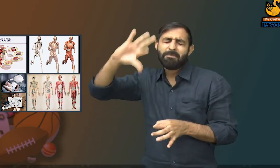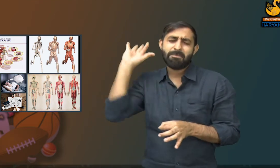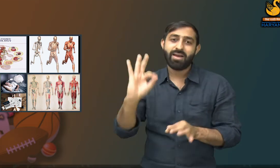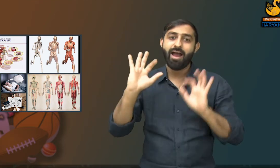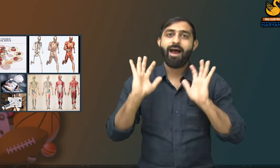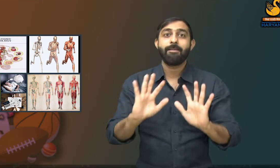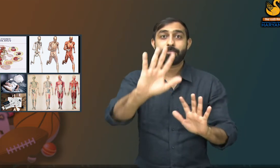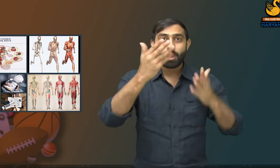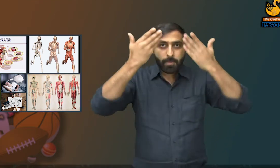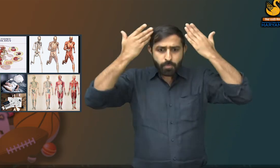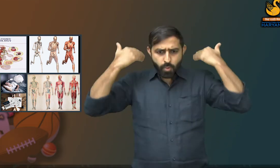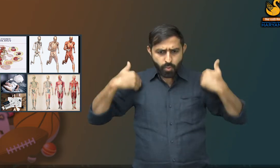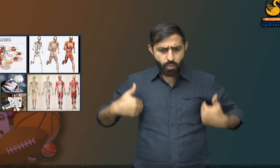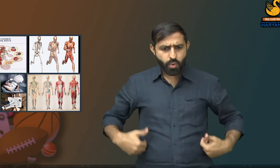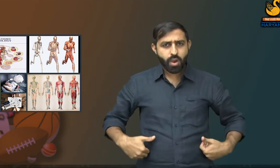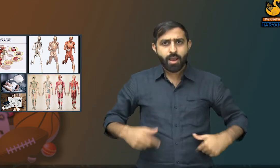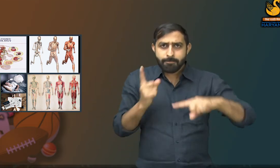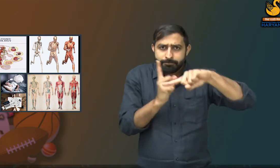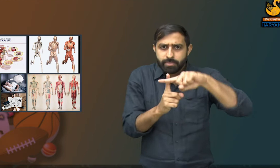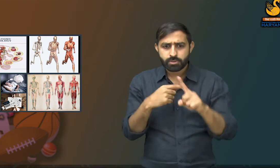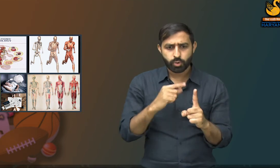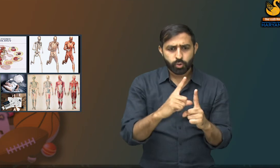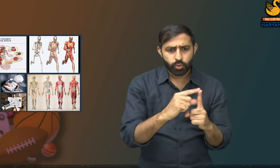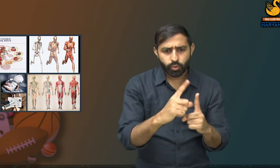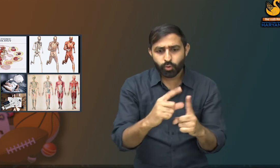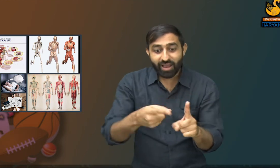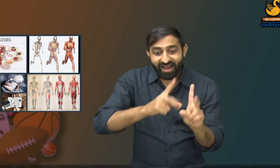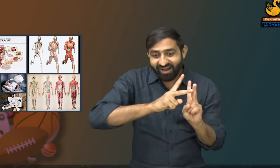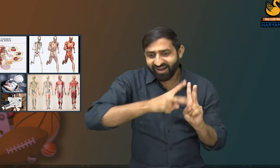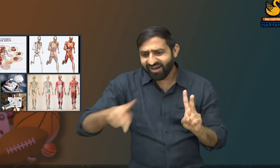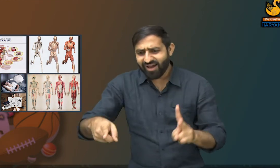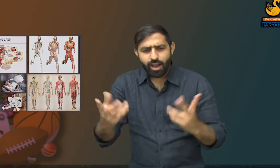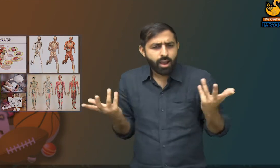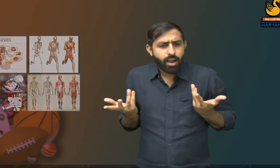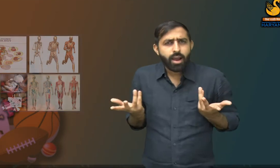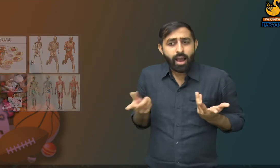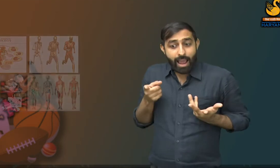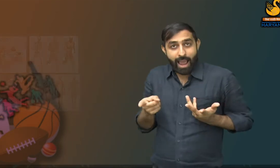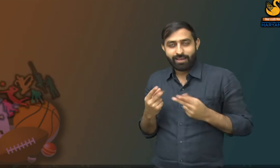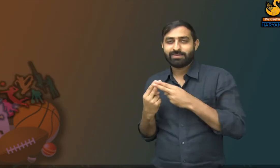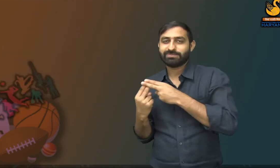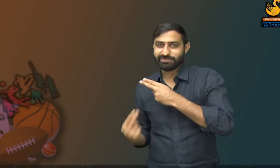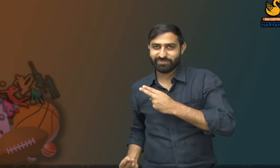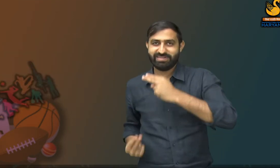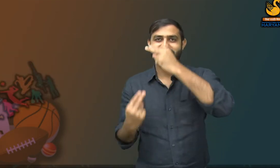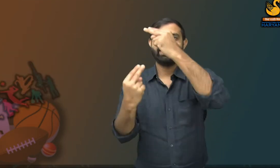body which is very important. In this video, I will tell you about the human body and its functions.